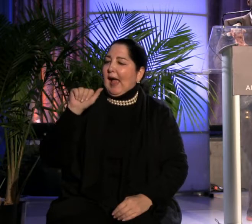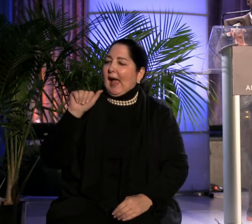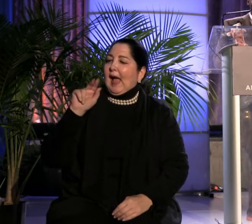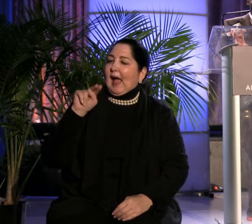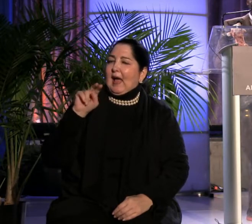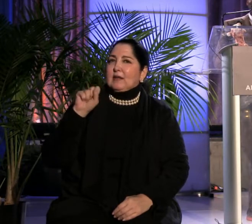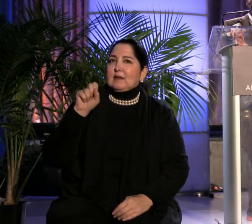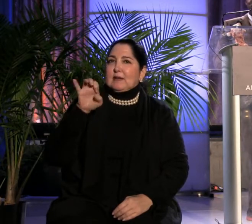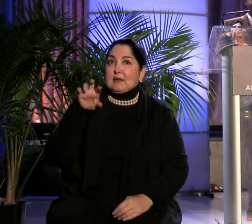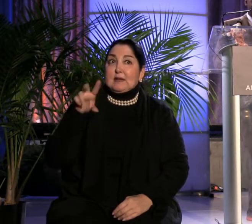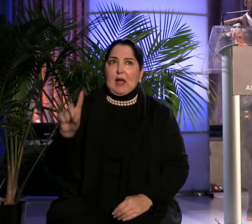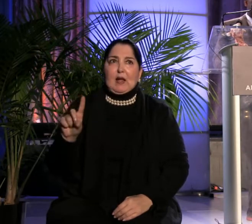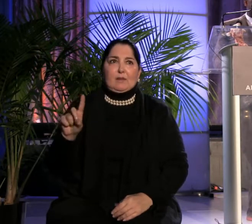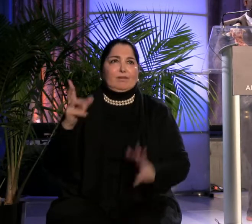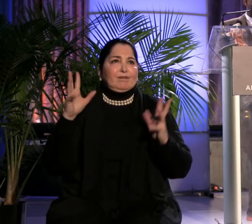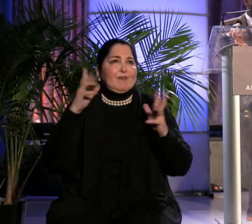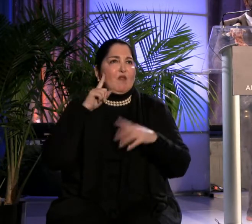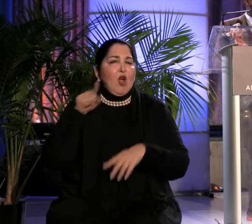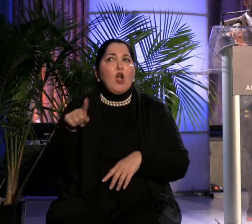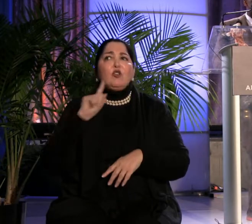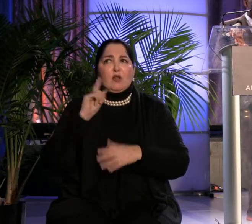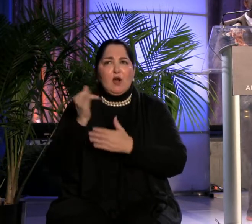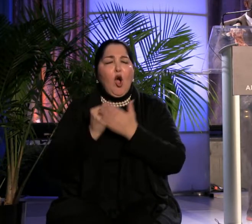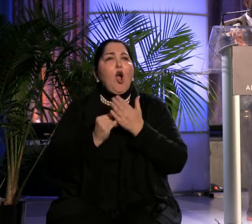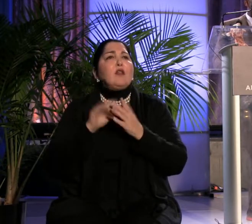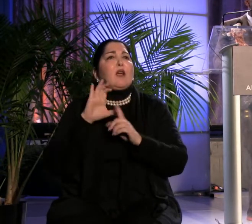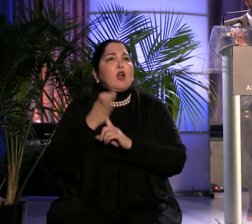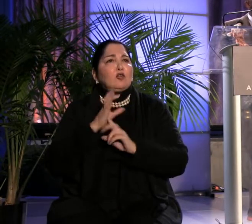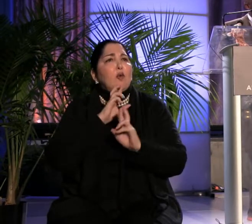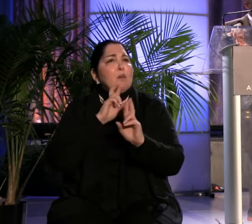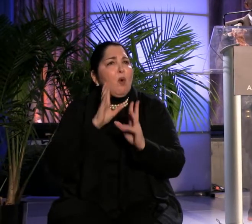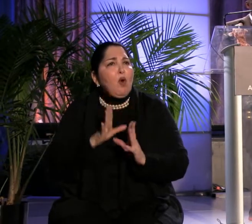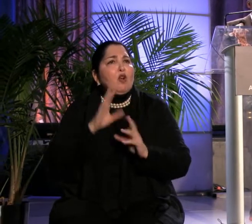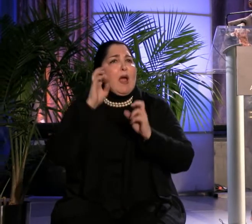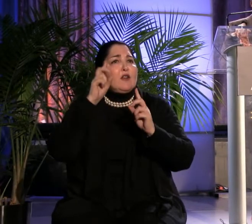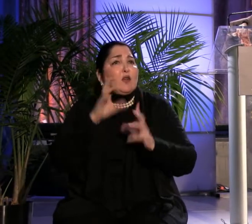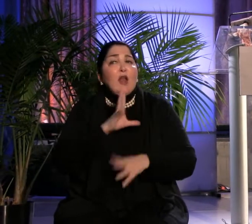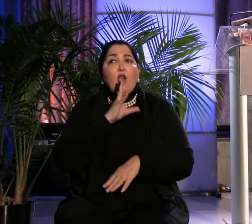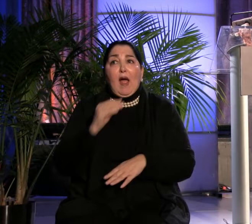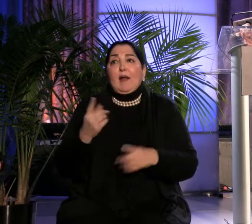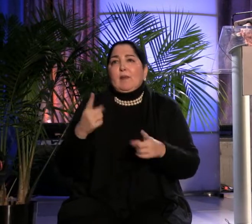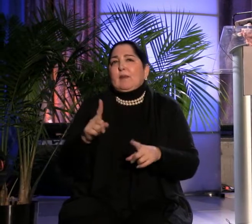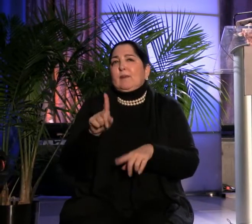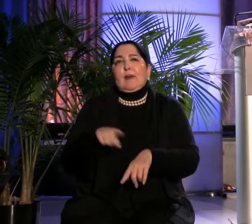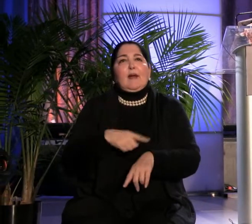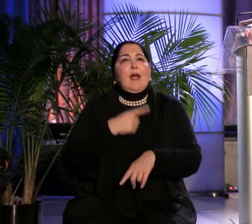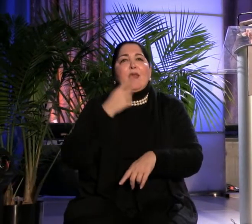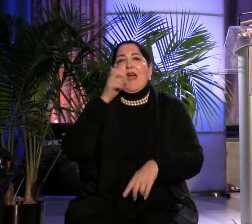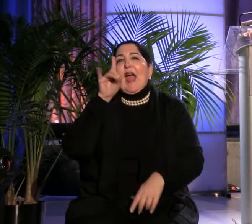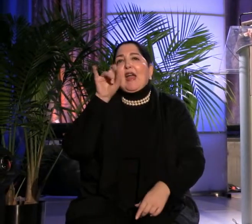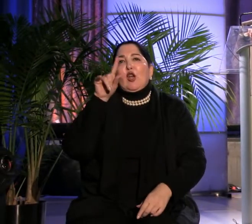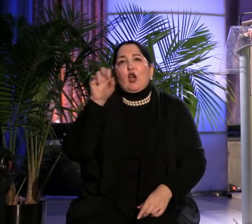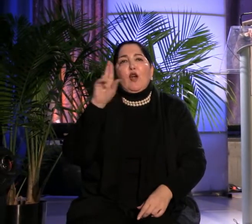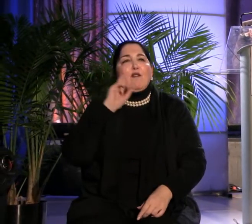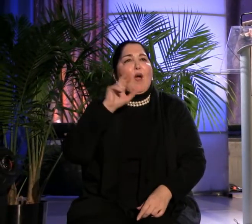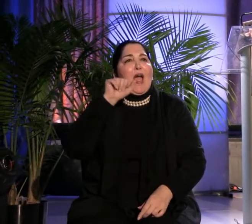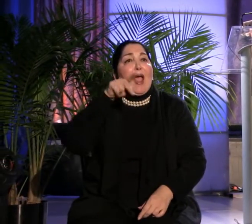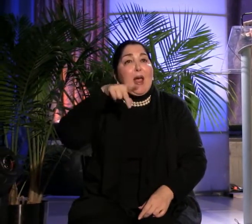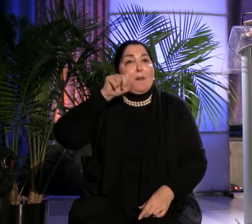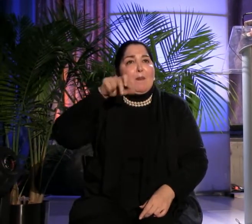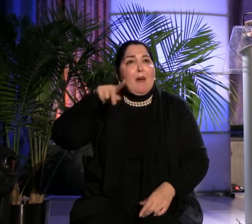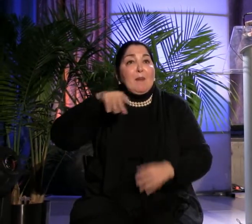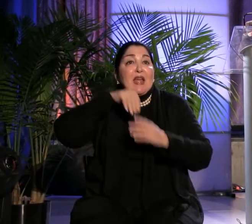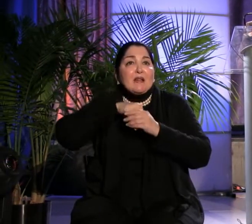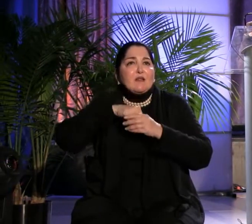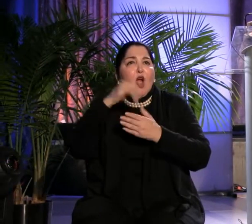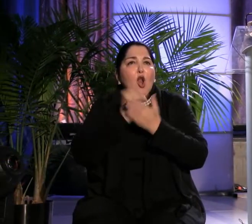Alicia is an arts and culture reporter, educator, and happens to be the longtime editor of APAP's Inside Arts magazine.